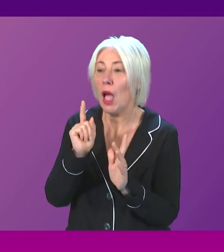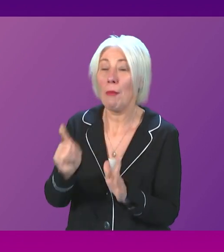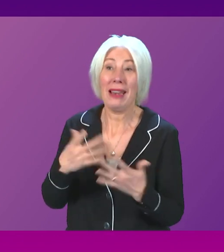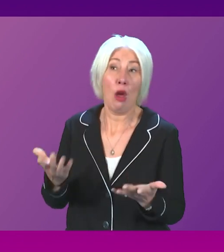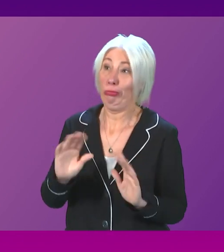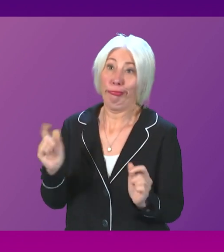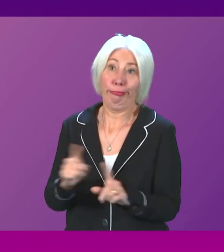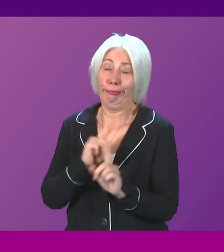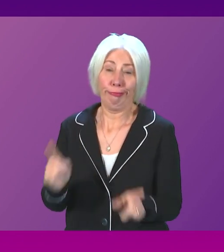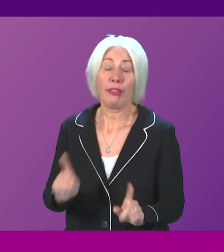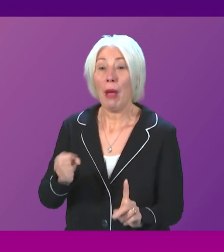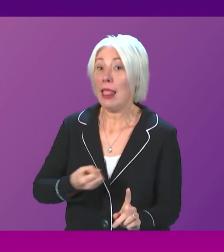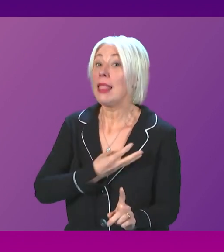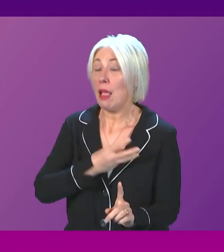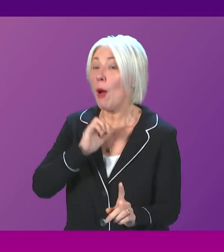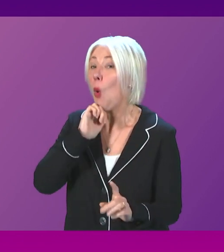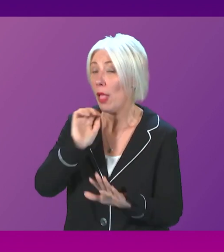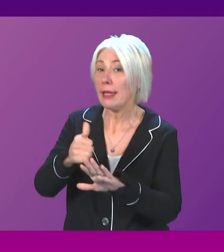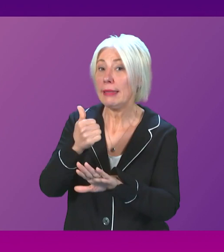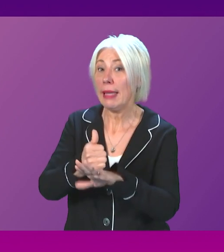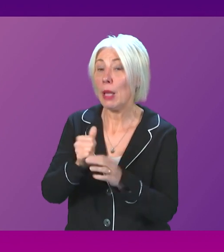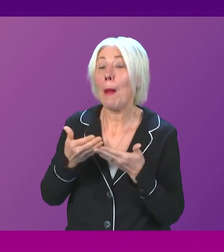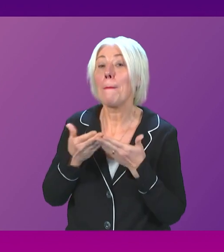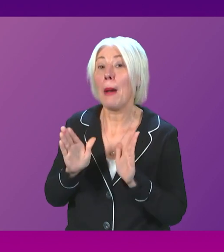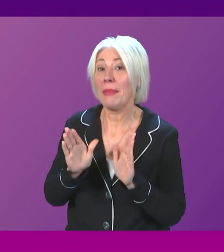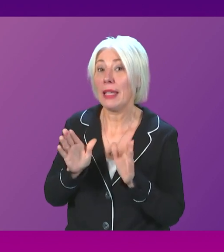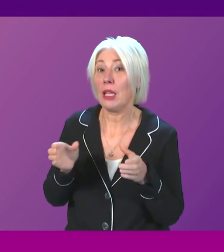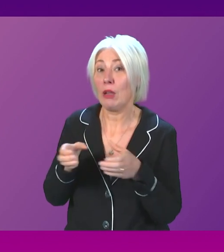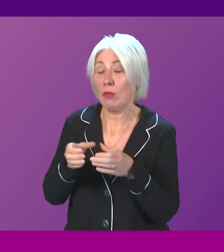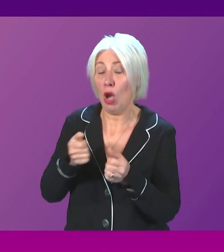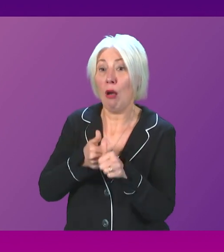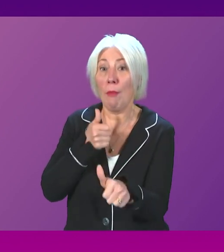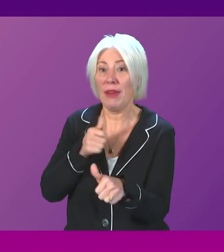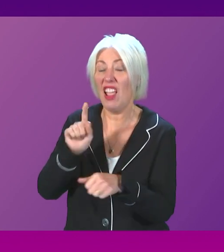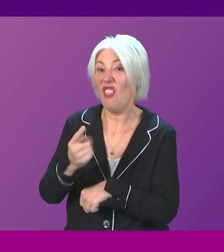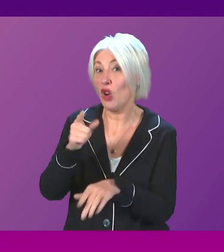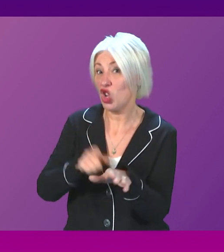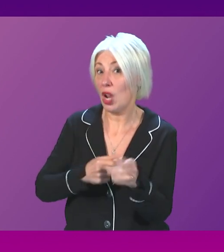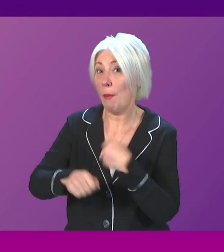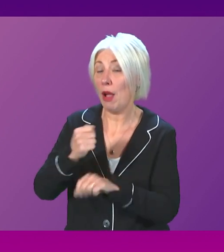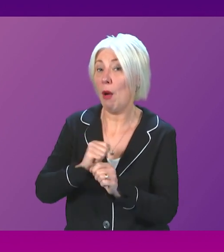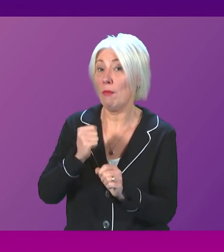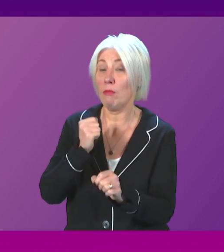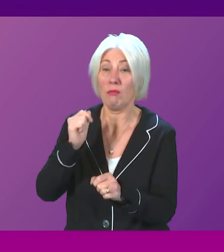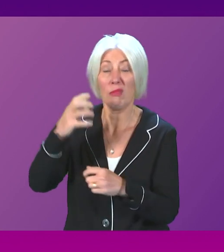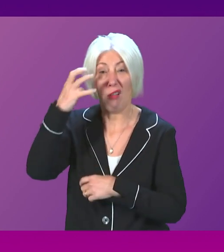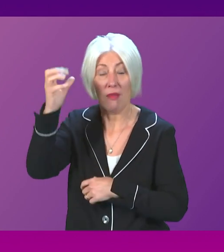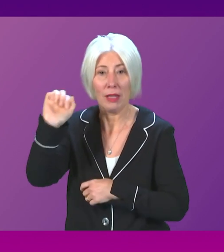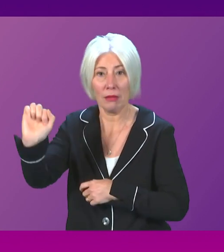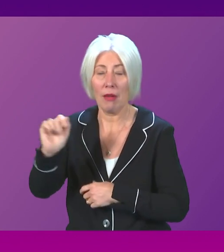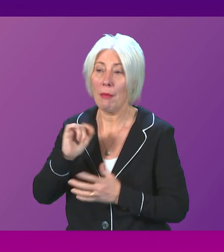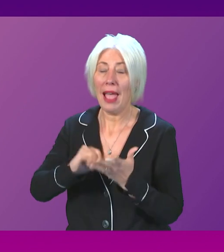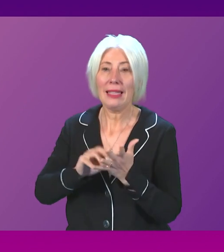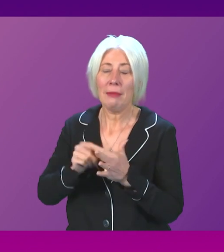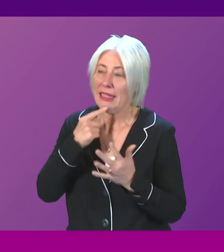A Labour government will establish a public energy company in year one. And after 15 years of SNP government, we're told we still have to wait.